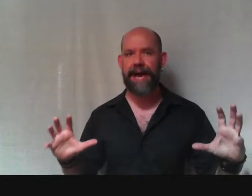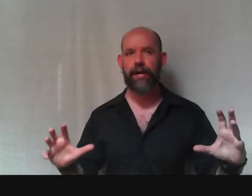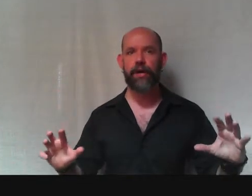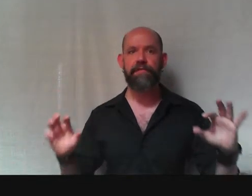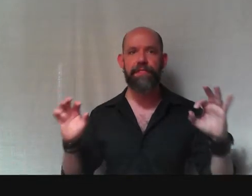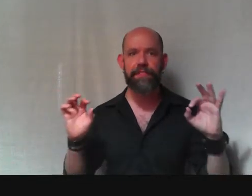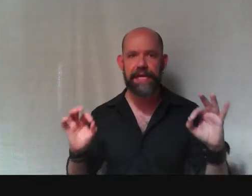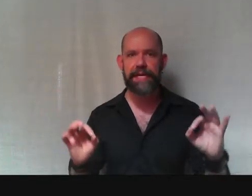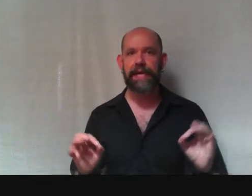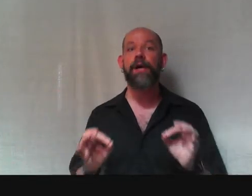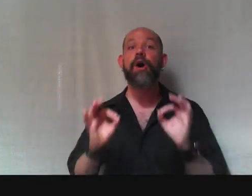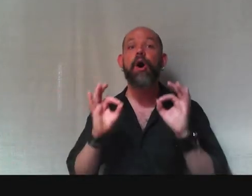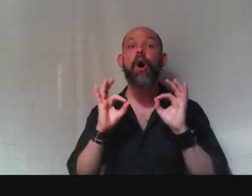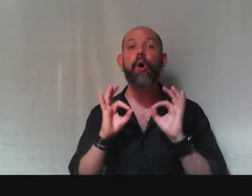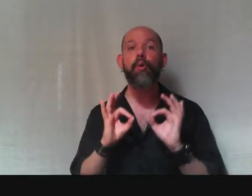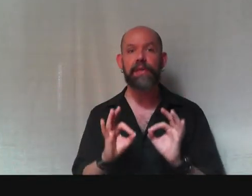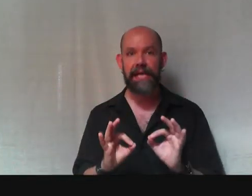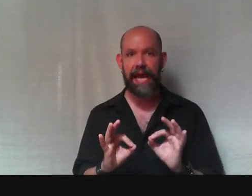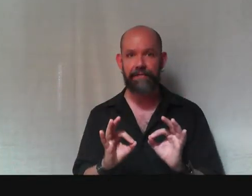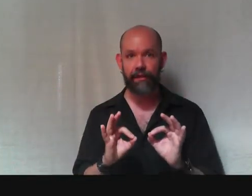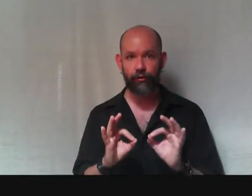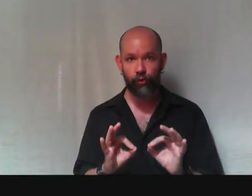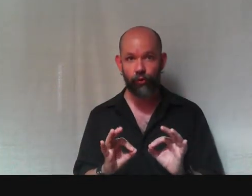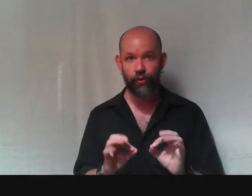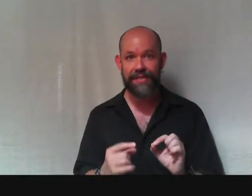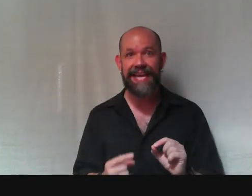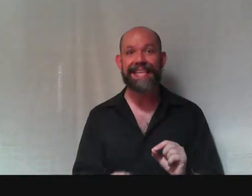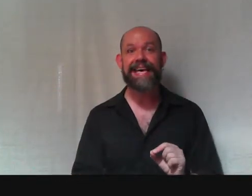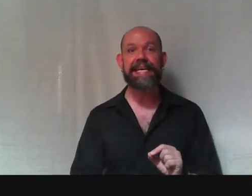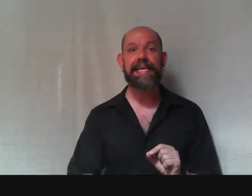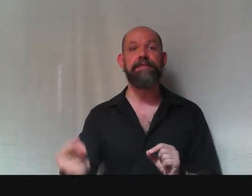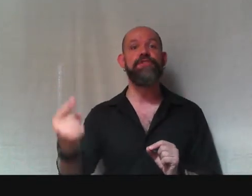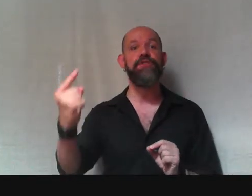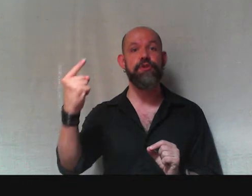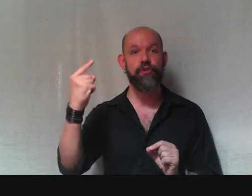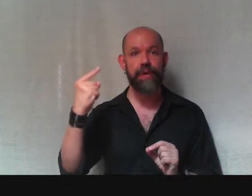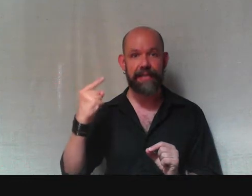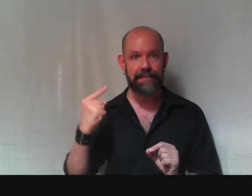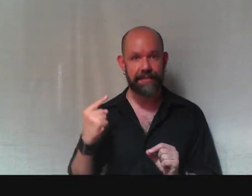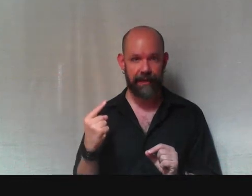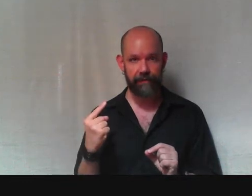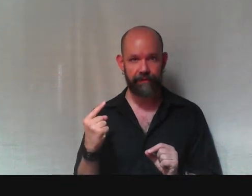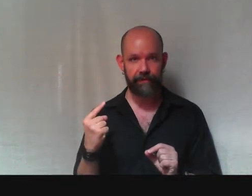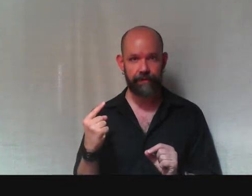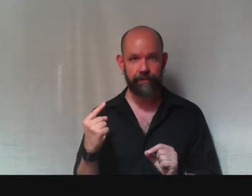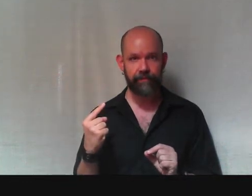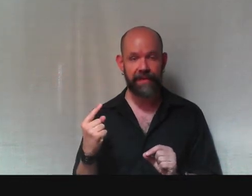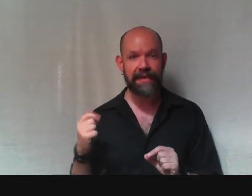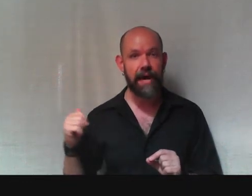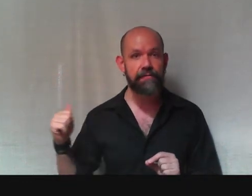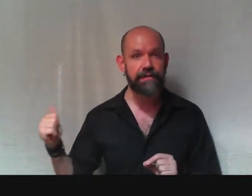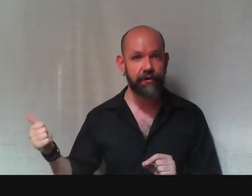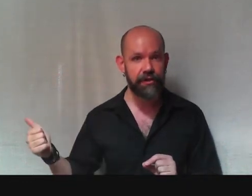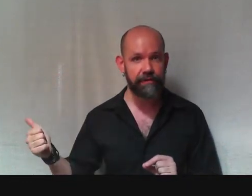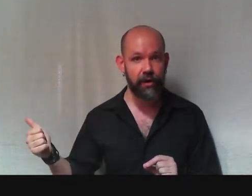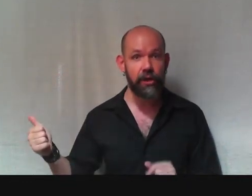matter of thinking, only having the rules that it gives to itself. Now first of all,